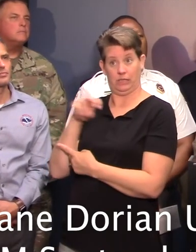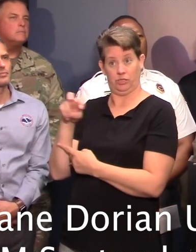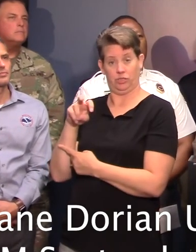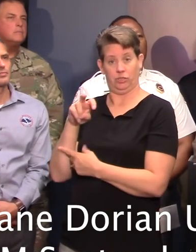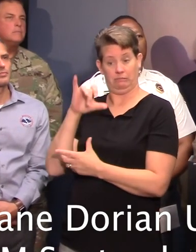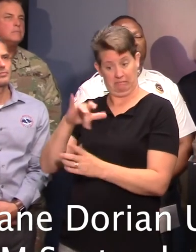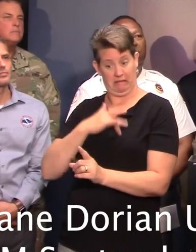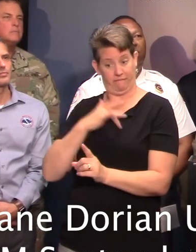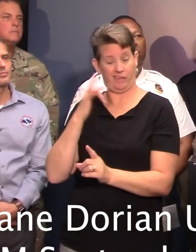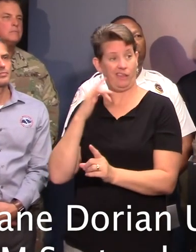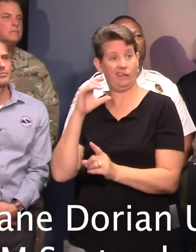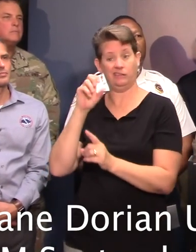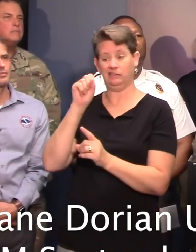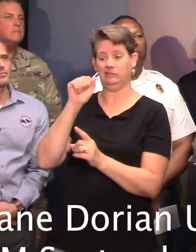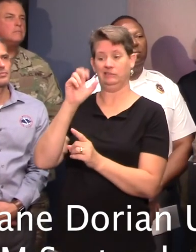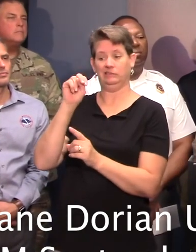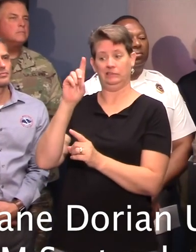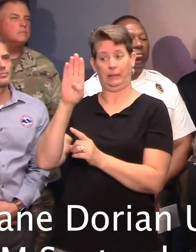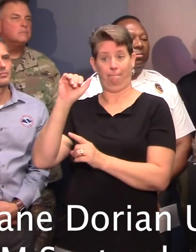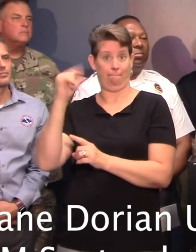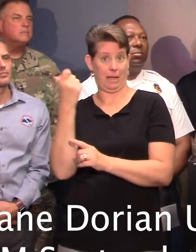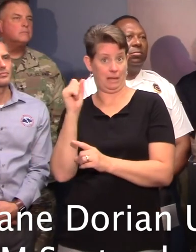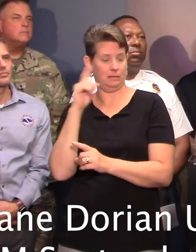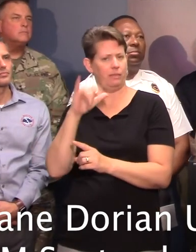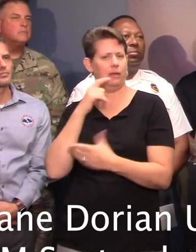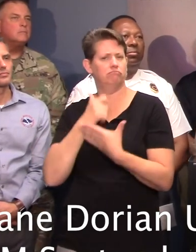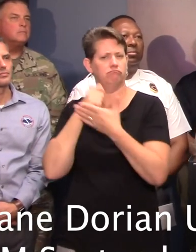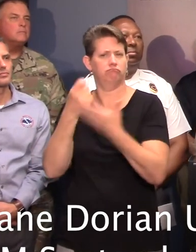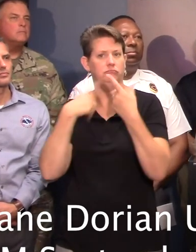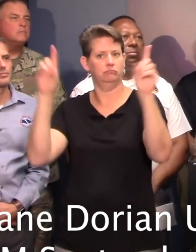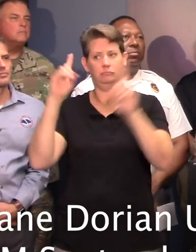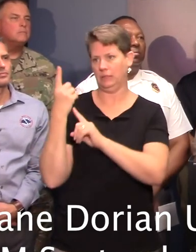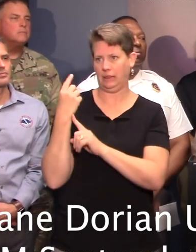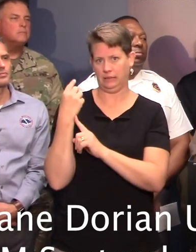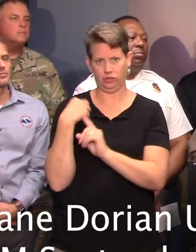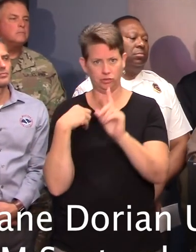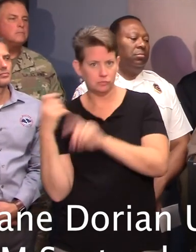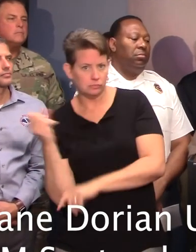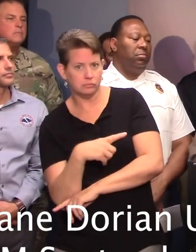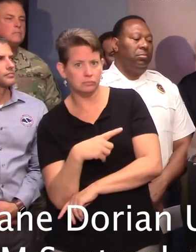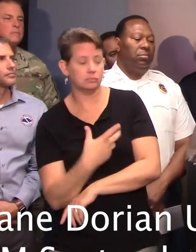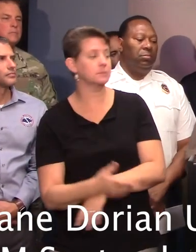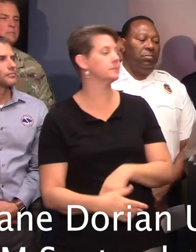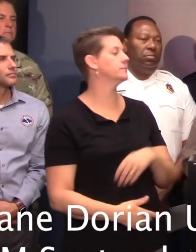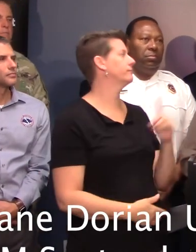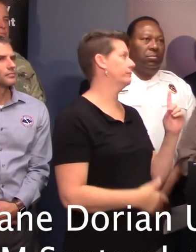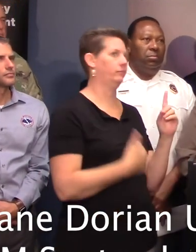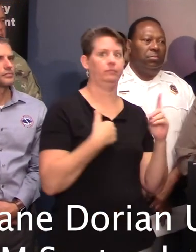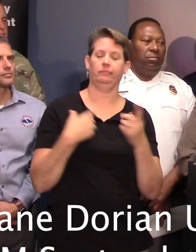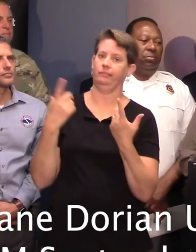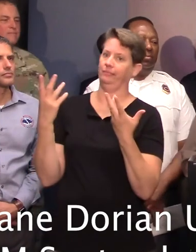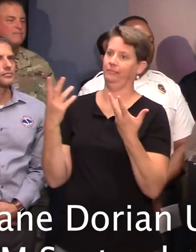most effective way to at least kind of cut down on the flooding last year to keeping those roadways open? Look, we used a lot of different